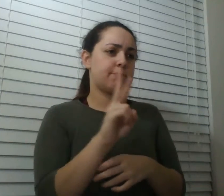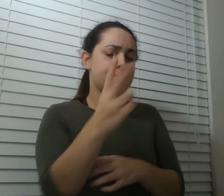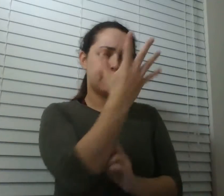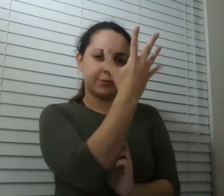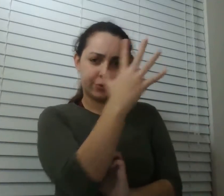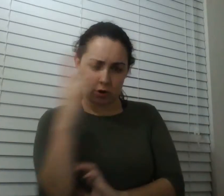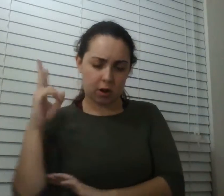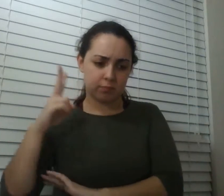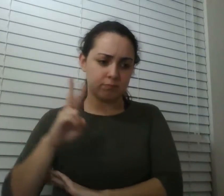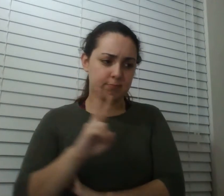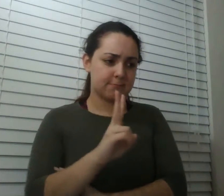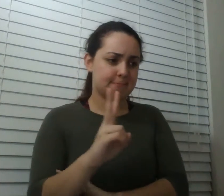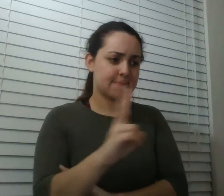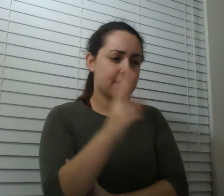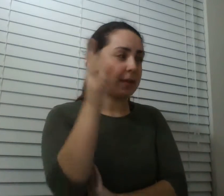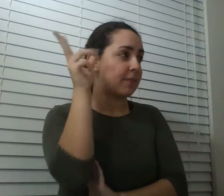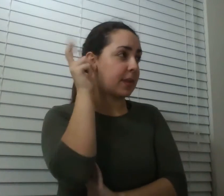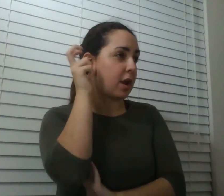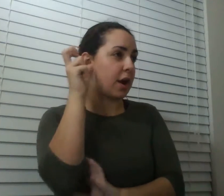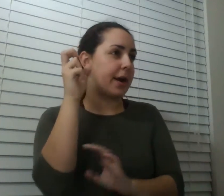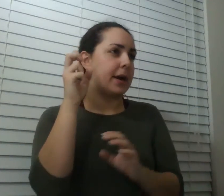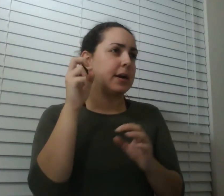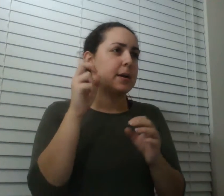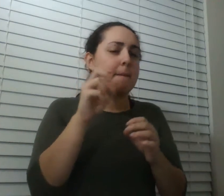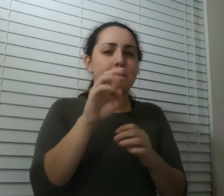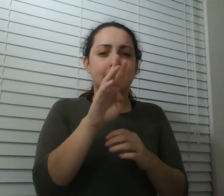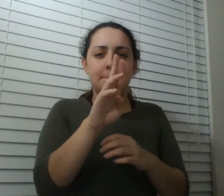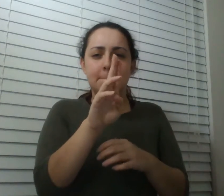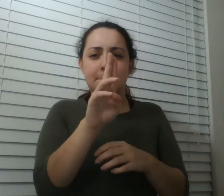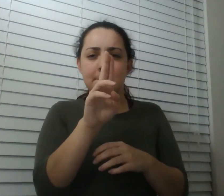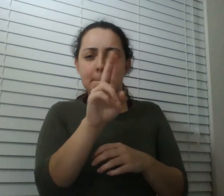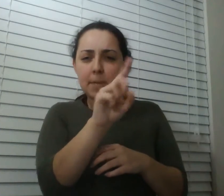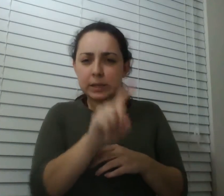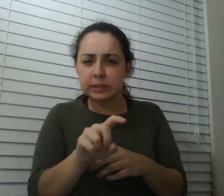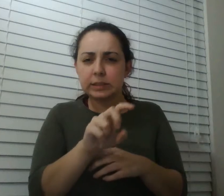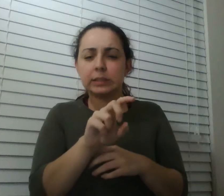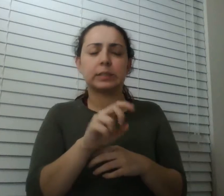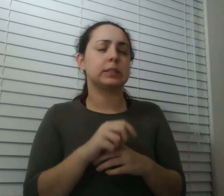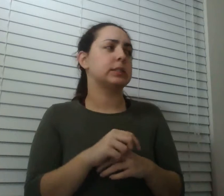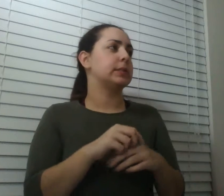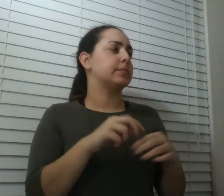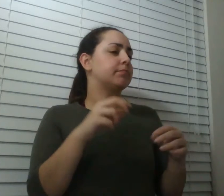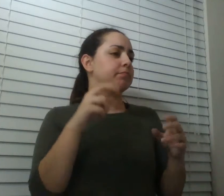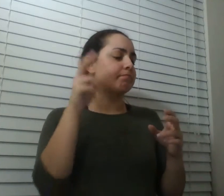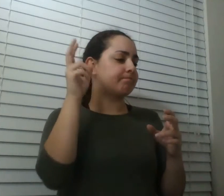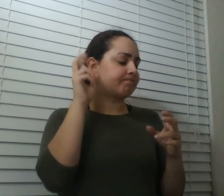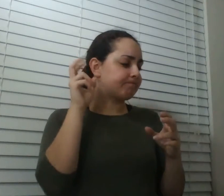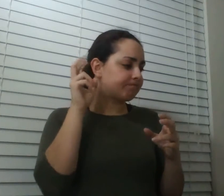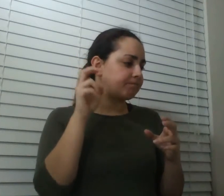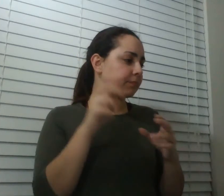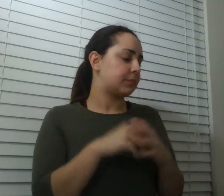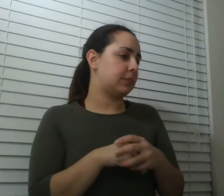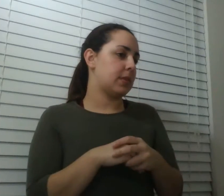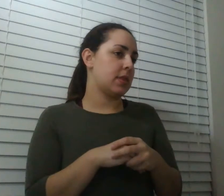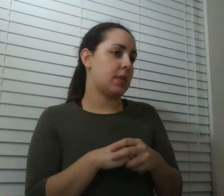sound well sure enough we eventually got a kamikaze that came out and nailed me